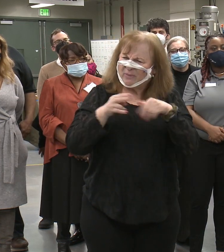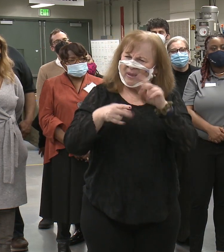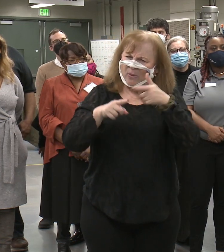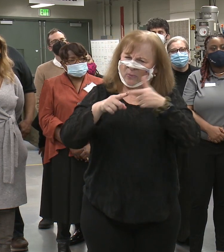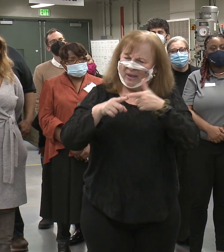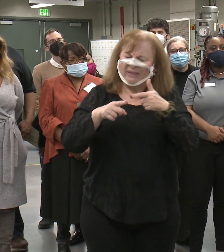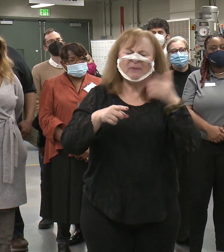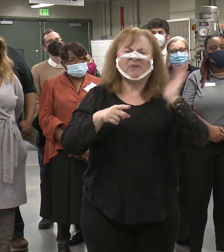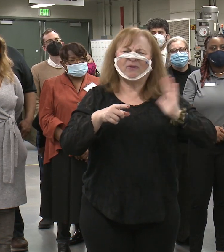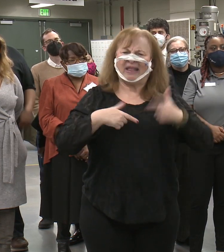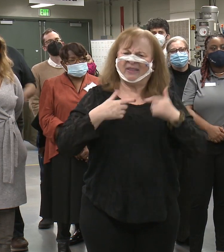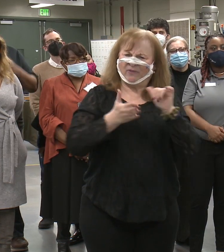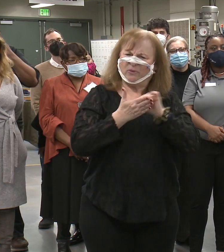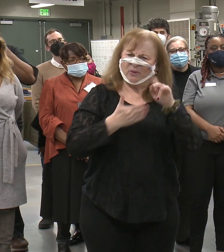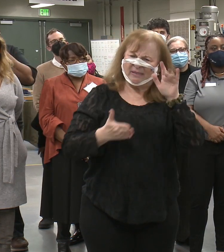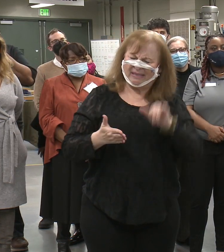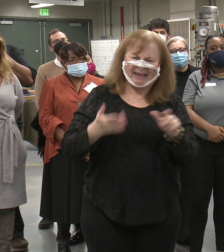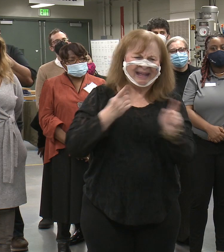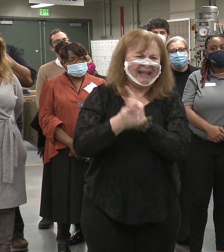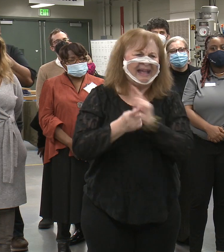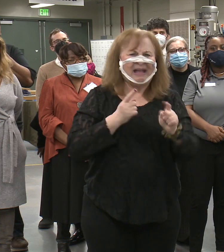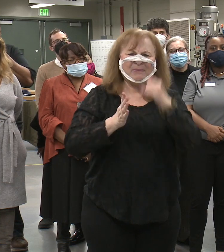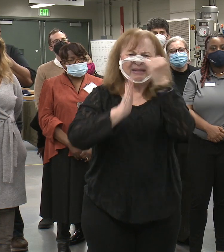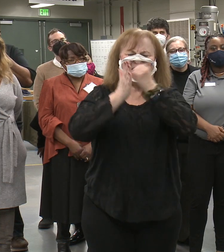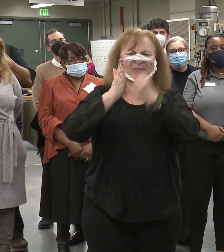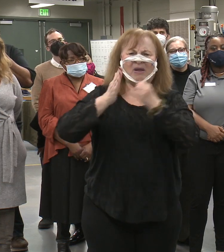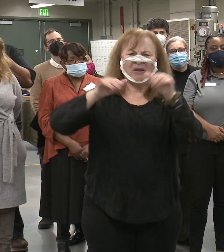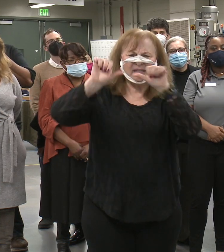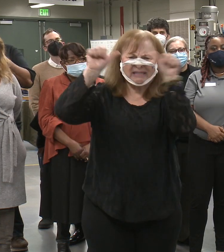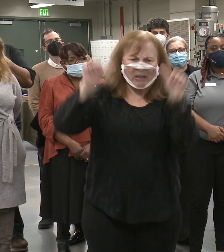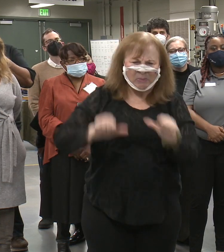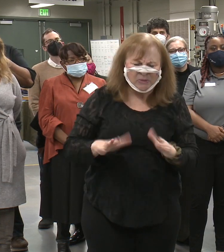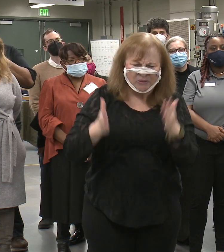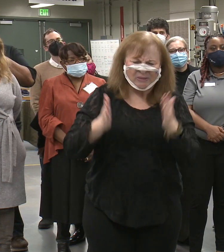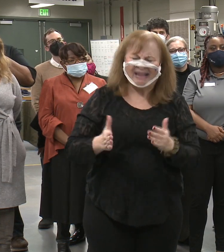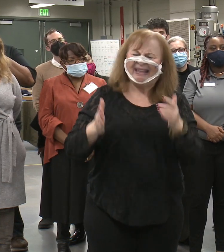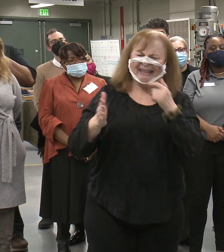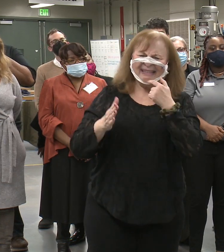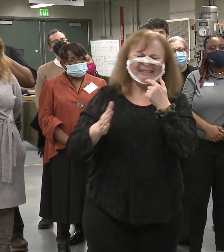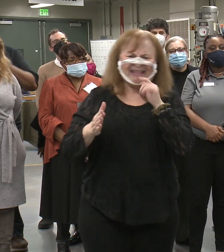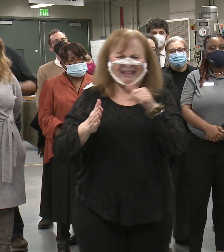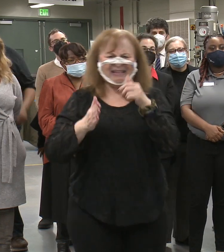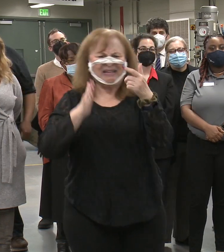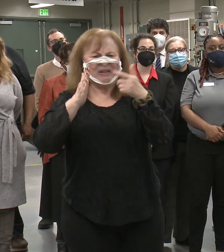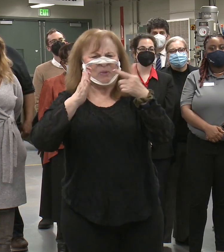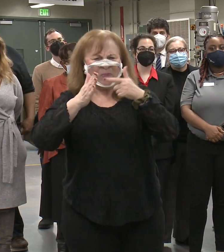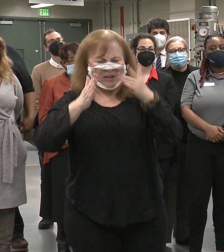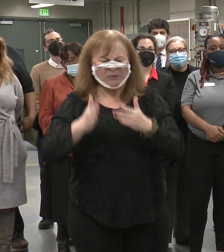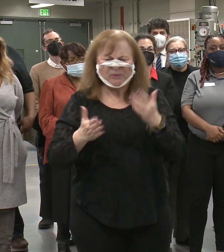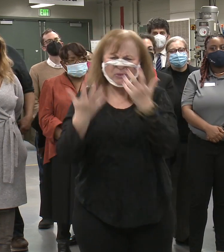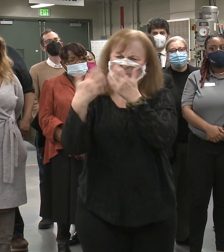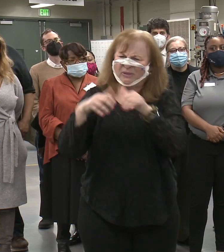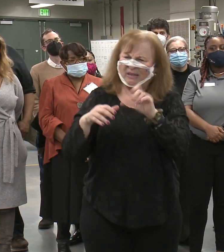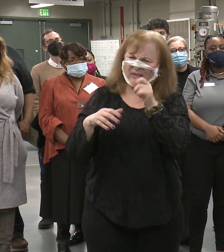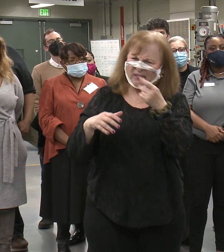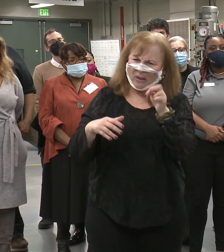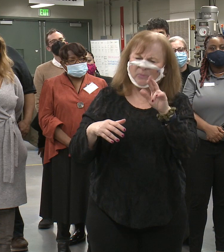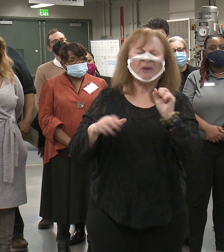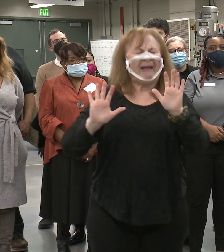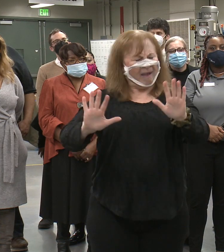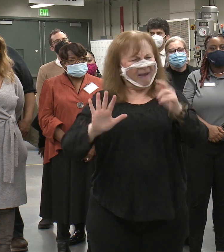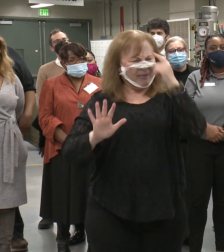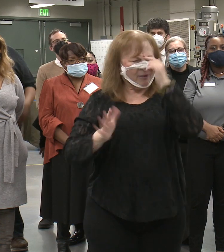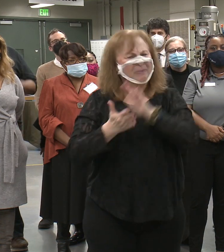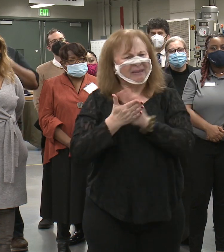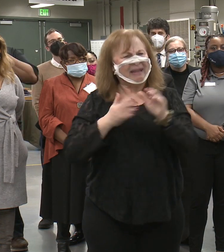spent in New York City. I met a couple of art sculptors and they were all saying how they needed welders to put their sculptures together. I thought it would be really